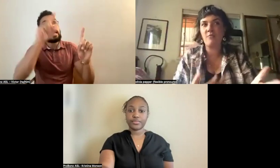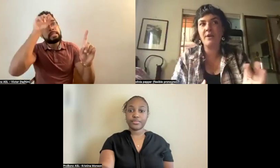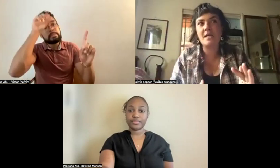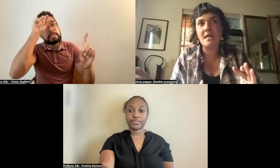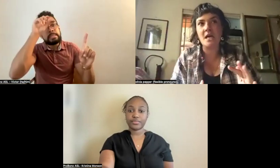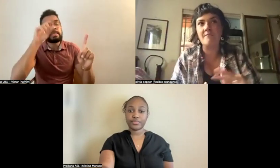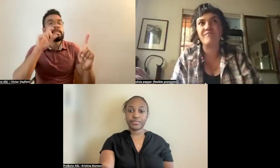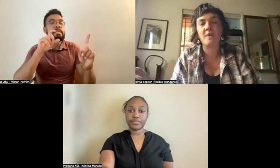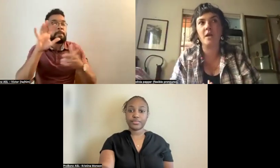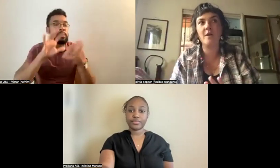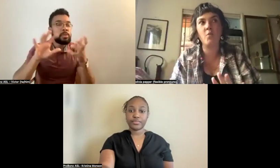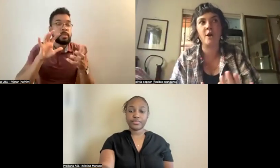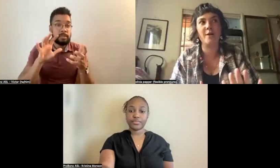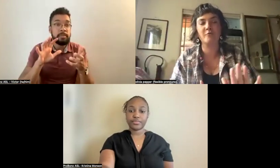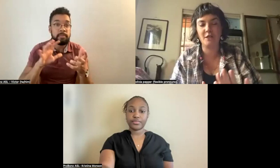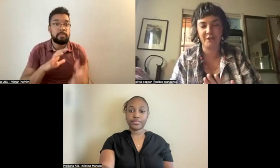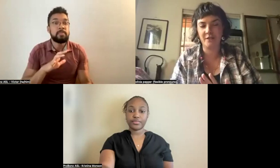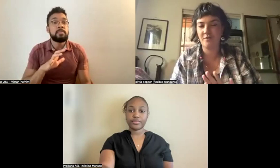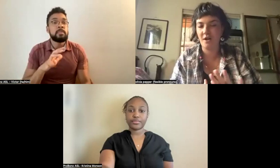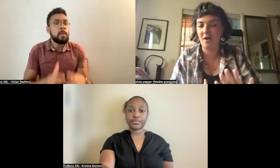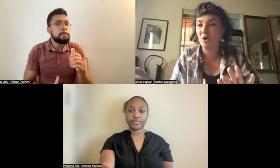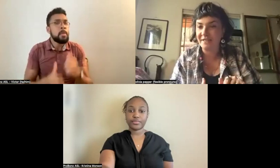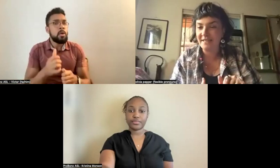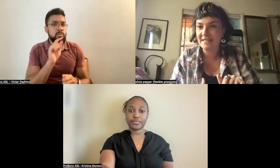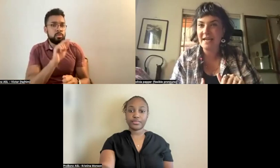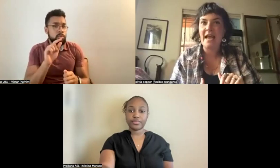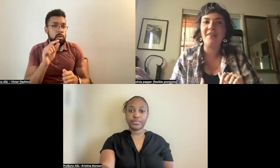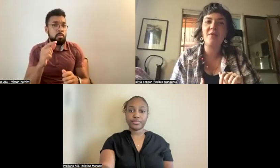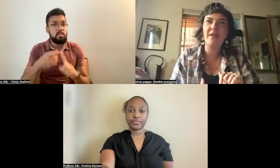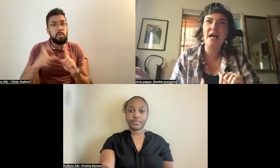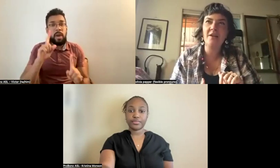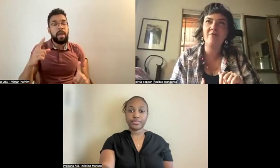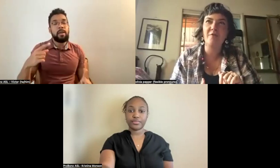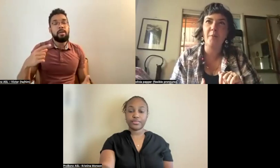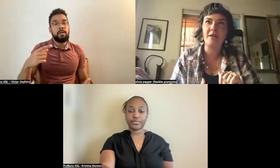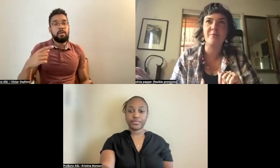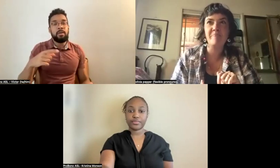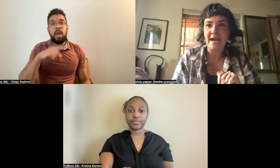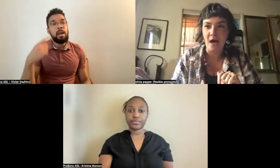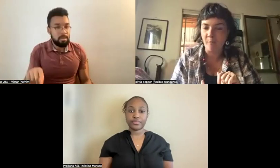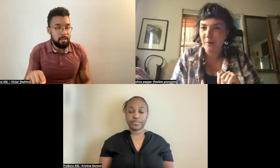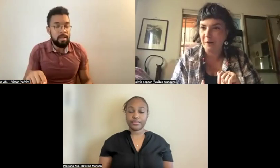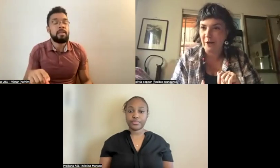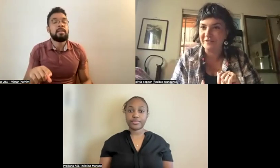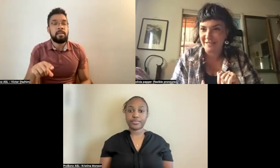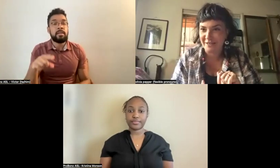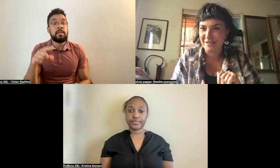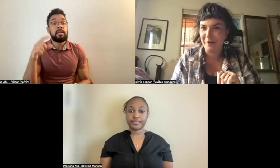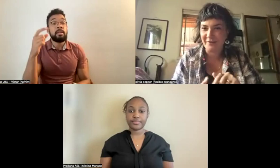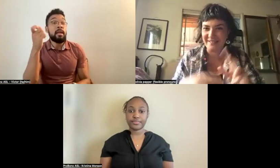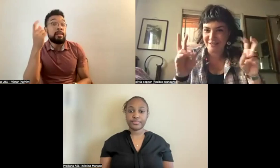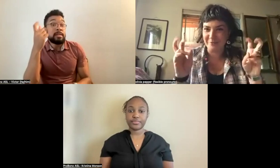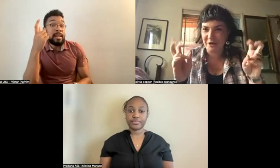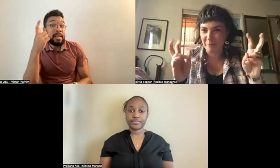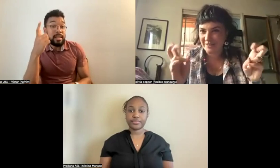really, a lot of them were Russian occultists, and they really kind of actually made up a lot of details about